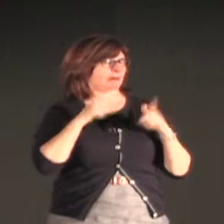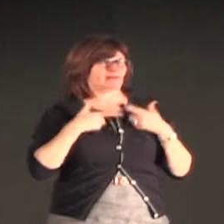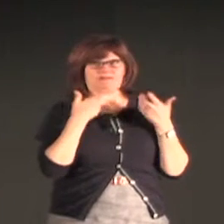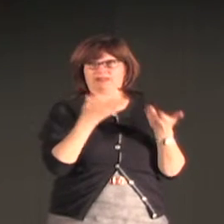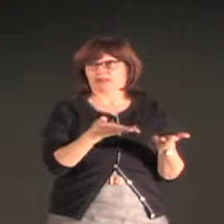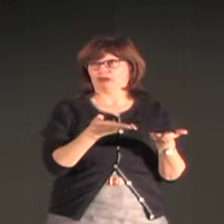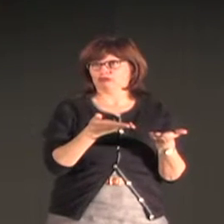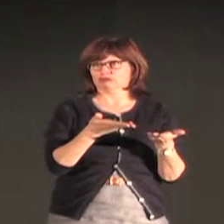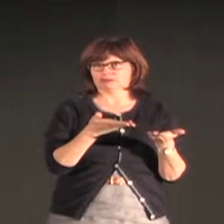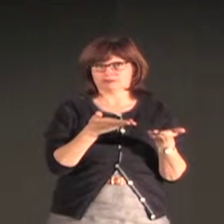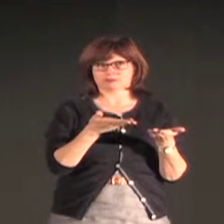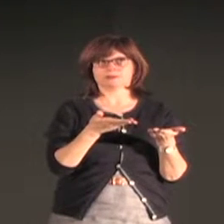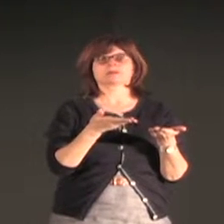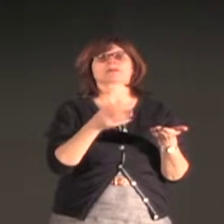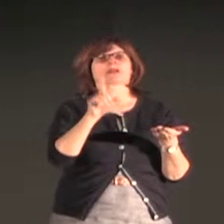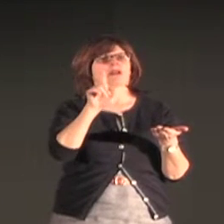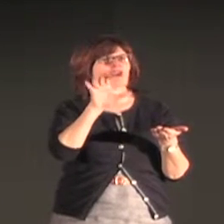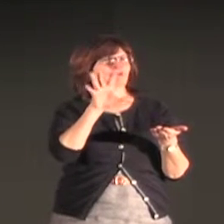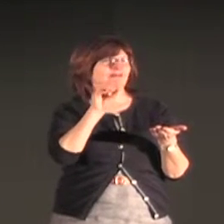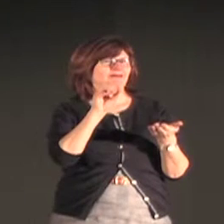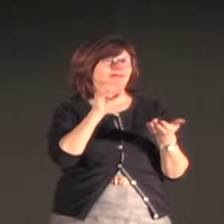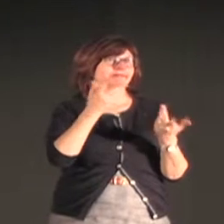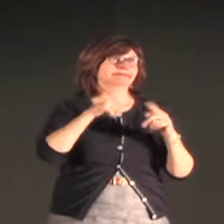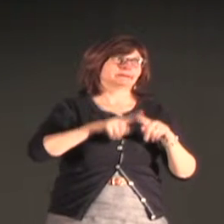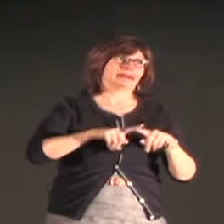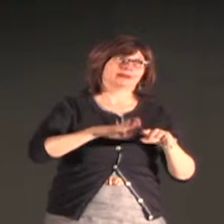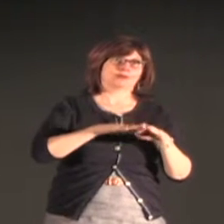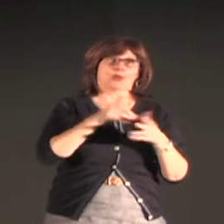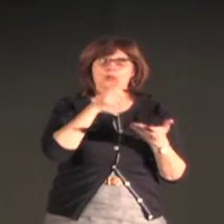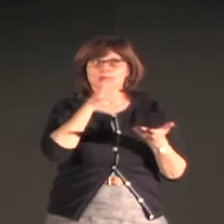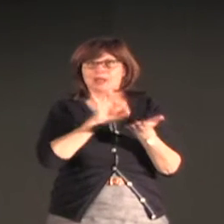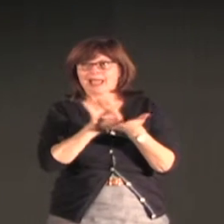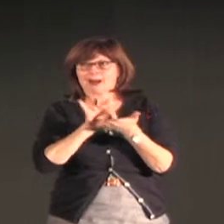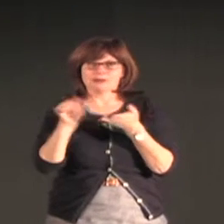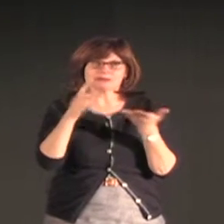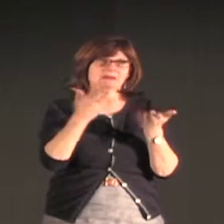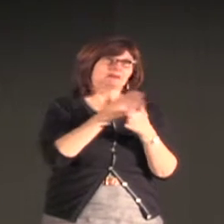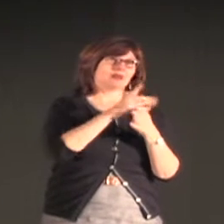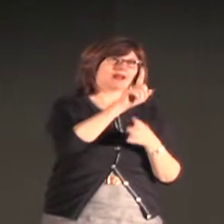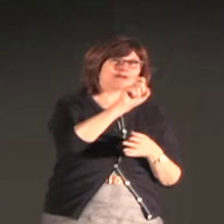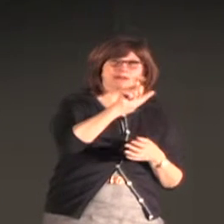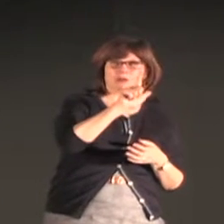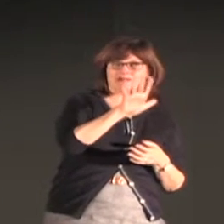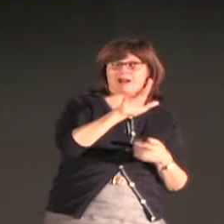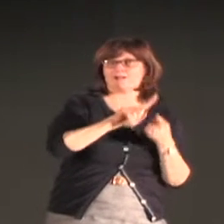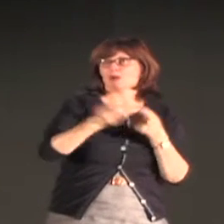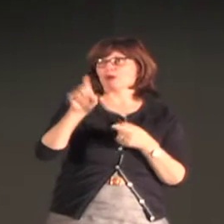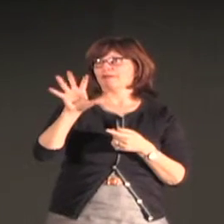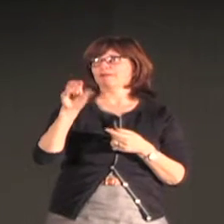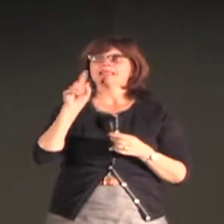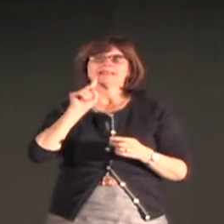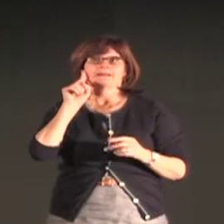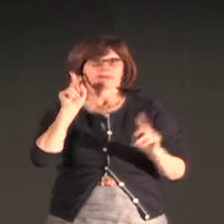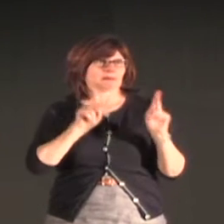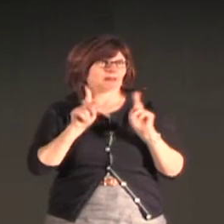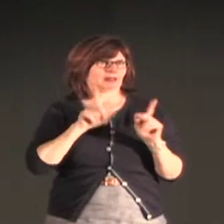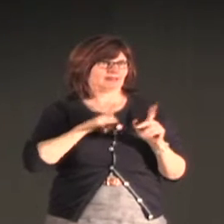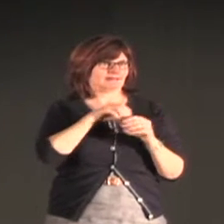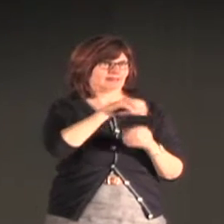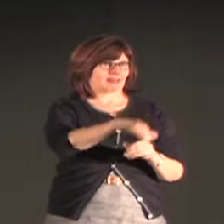With about 3,000 inhabitants. And depending on whose county you talk to, there were between 125